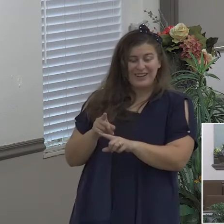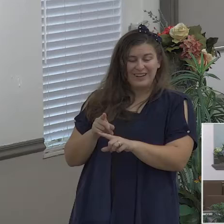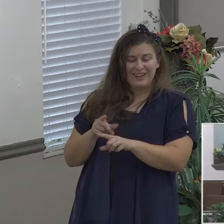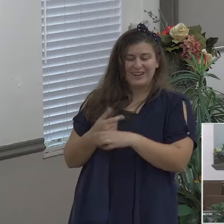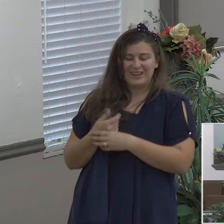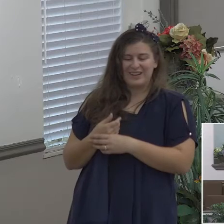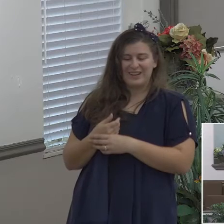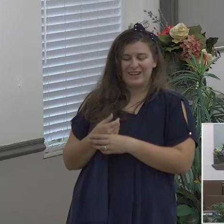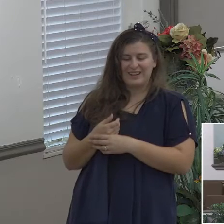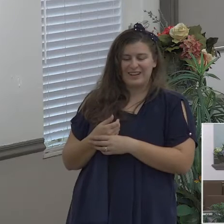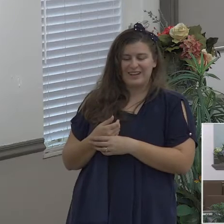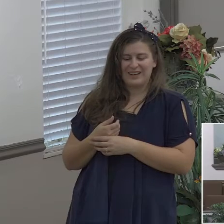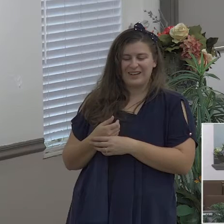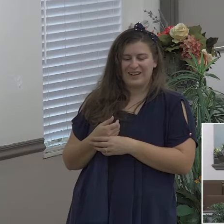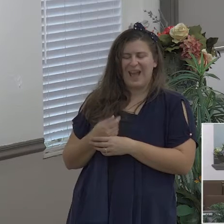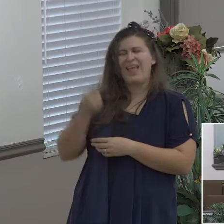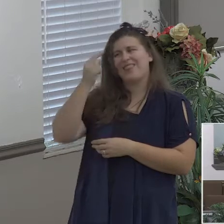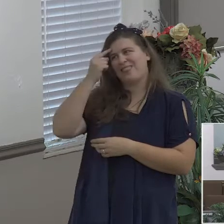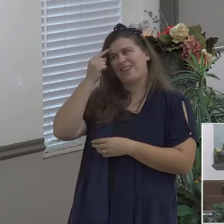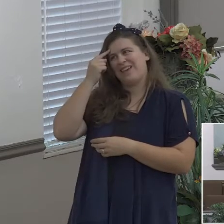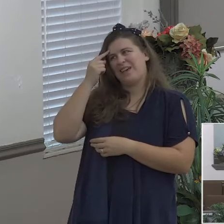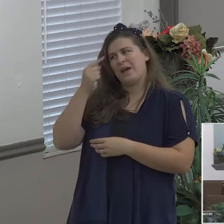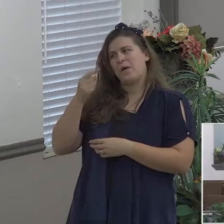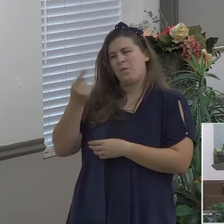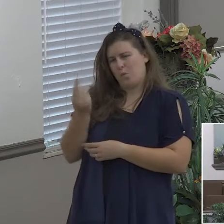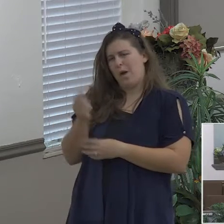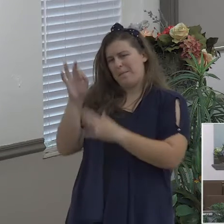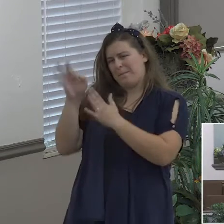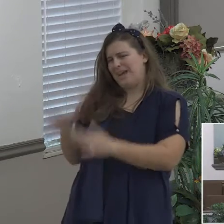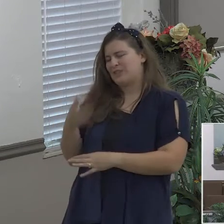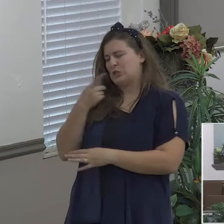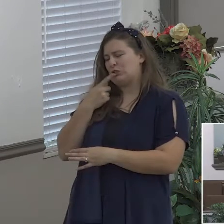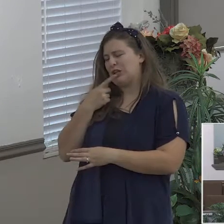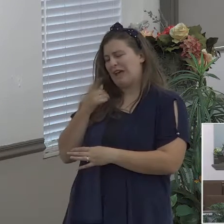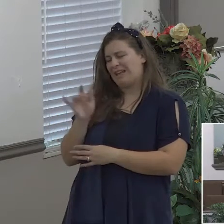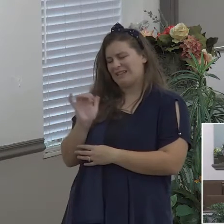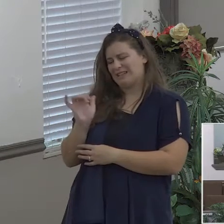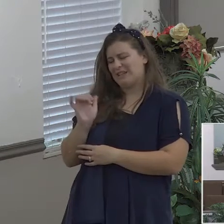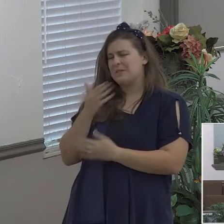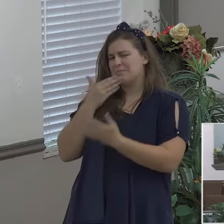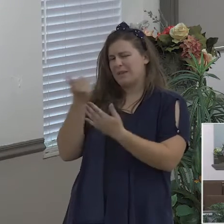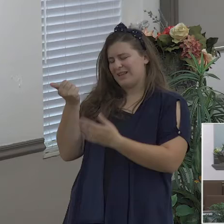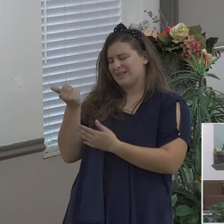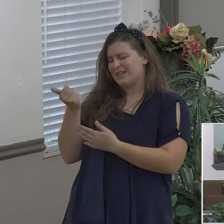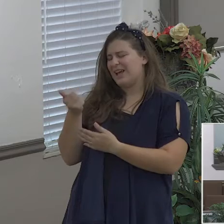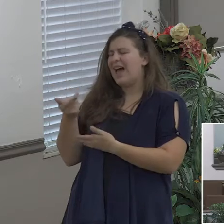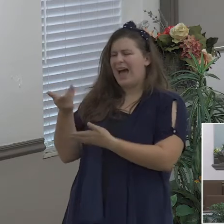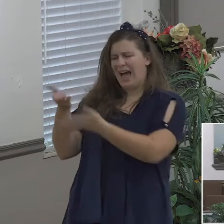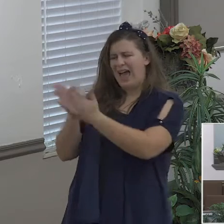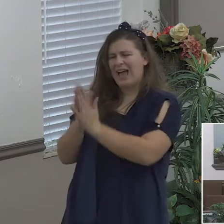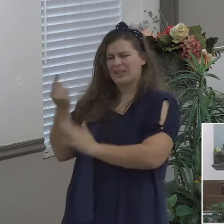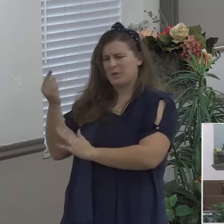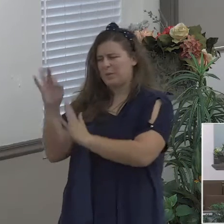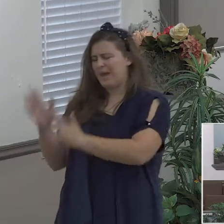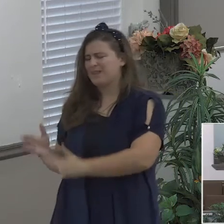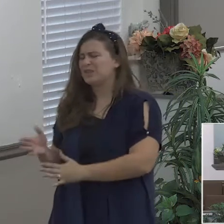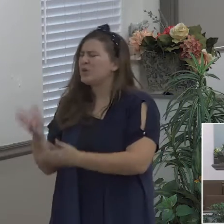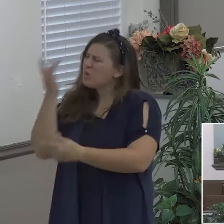for me because I asked him one time I said listen why did you keep coming back to me